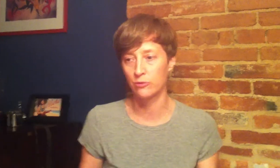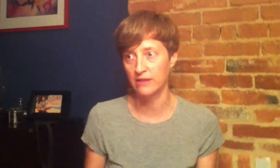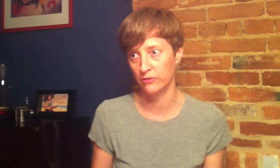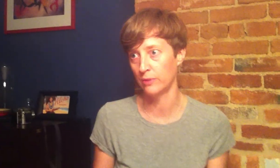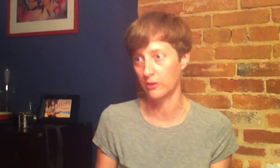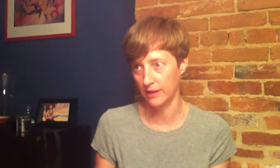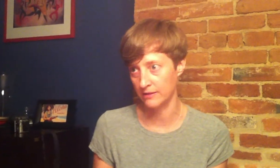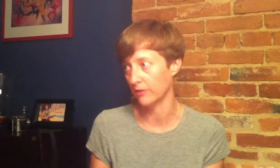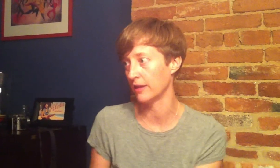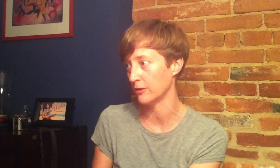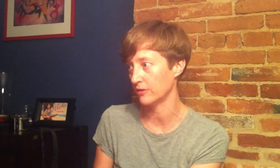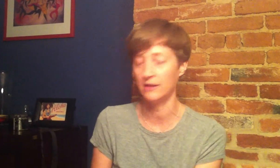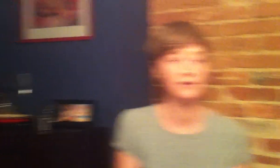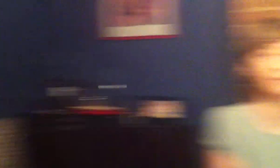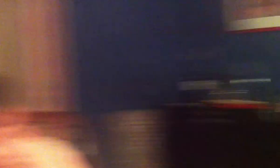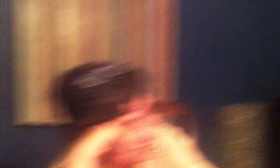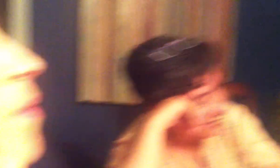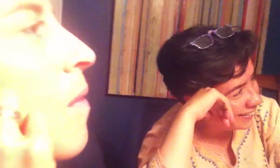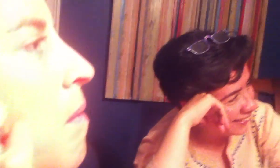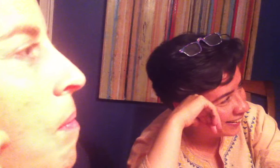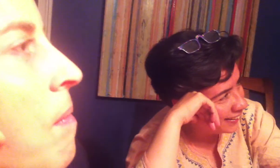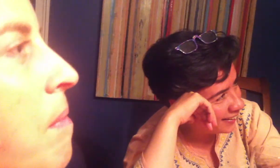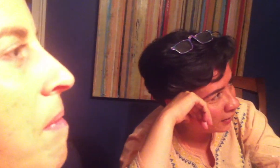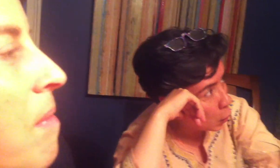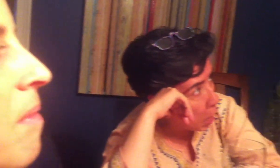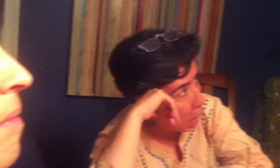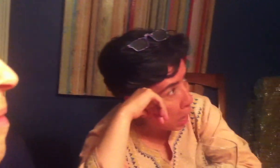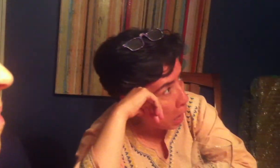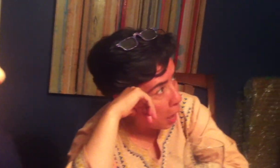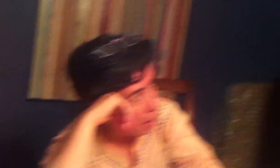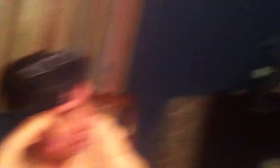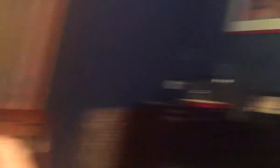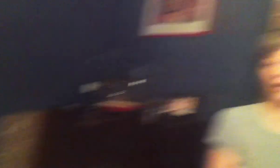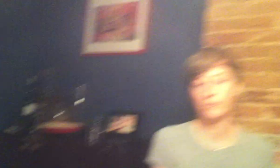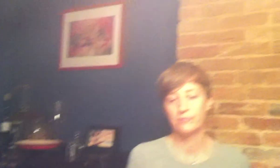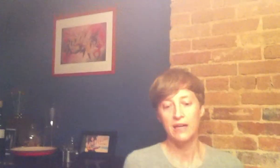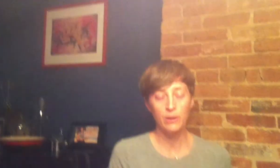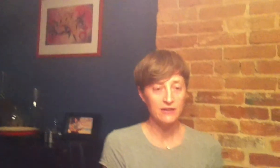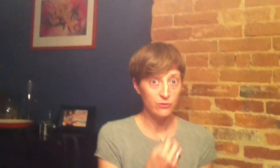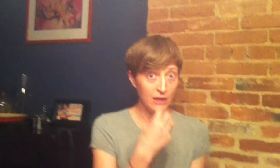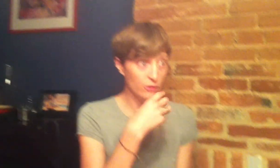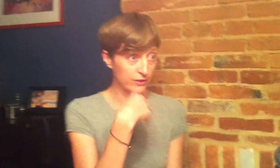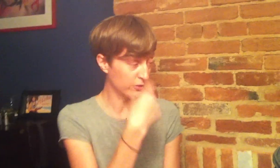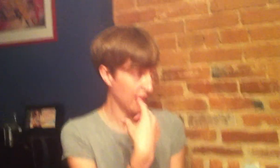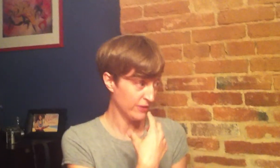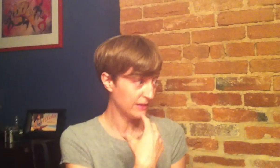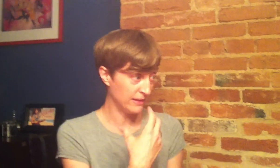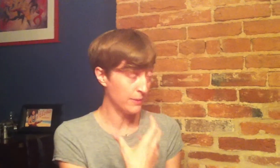great food, we a great dinner, thank you, Skitties and Nina and everyone who contributed. And when I swallow the saliva that is in